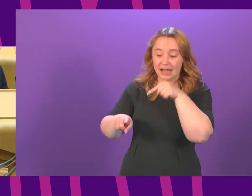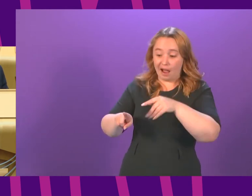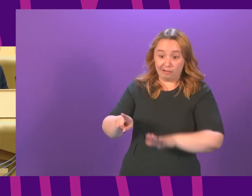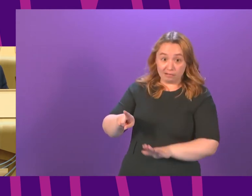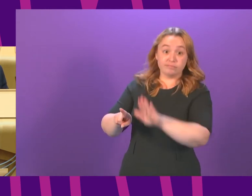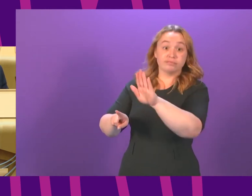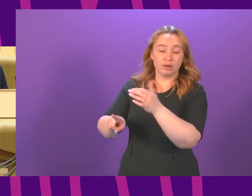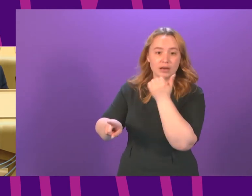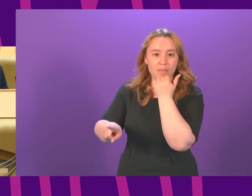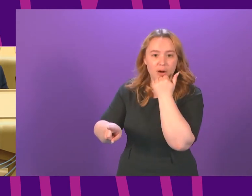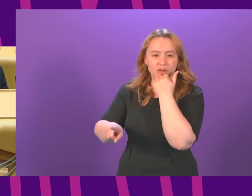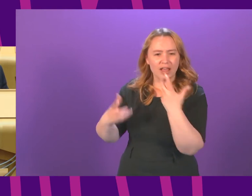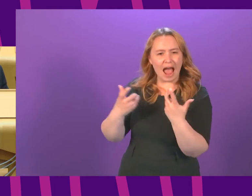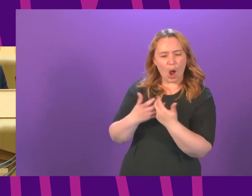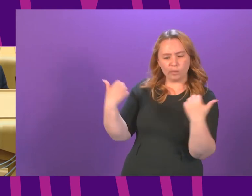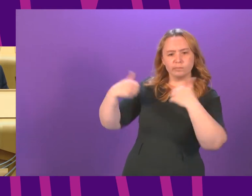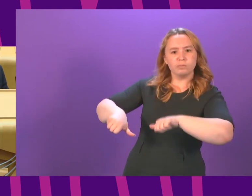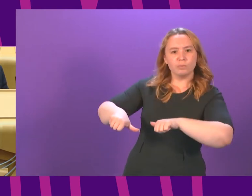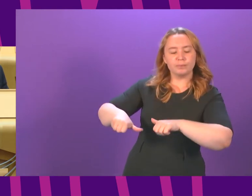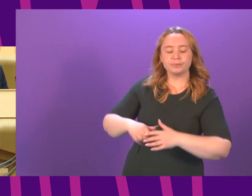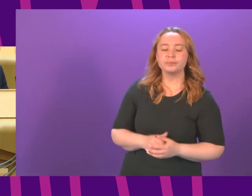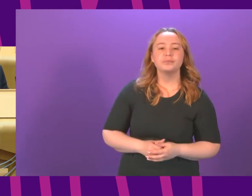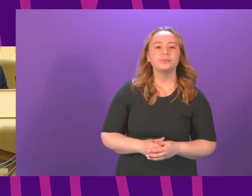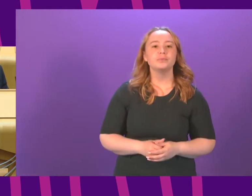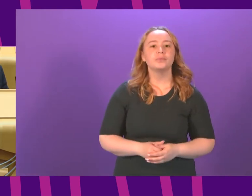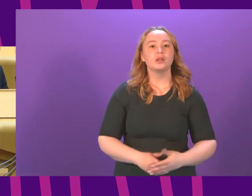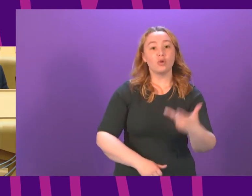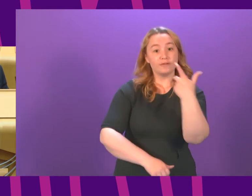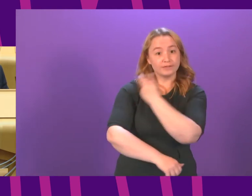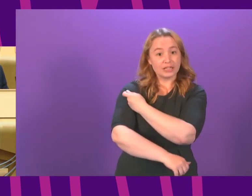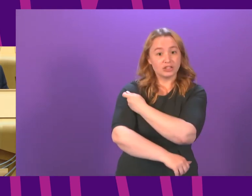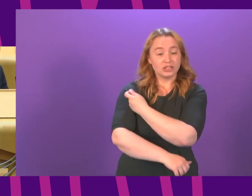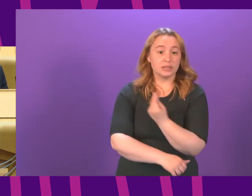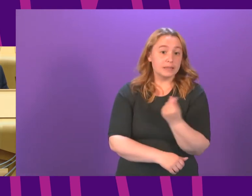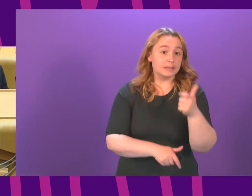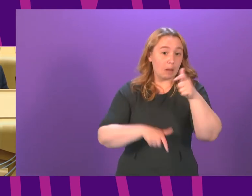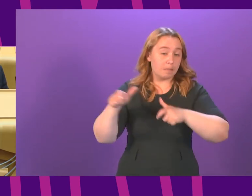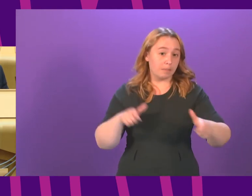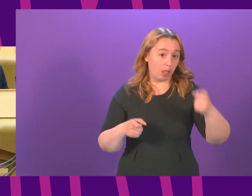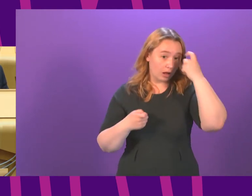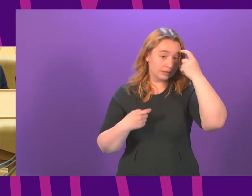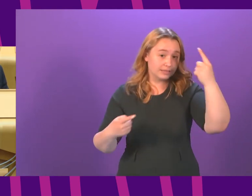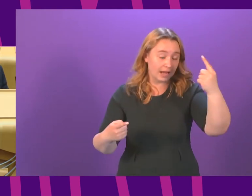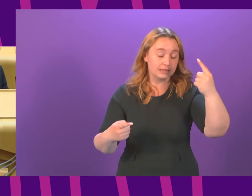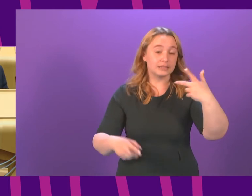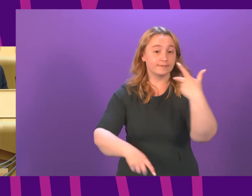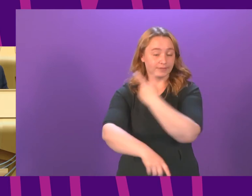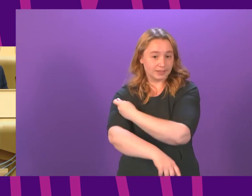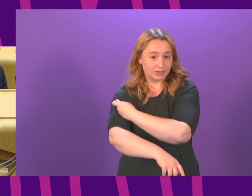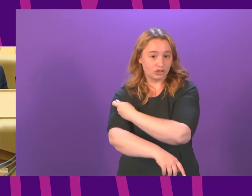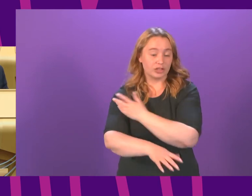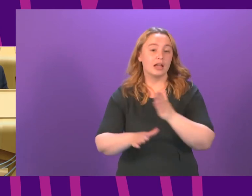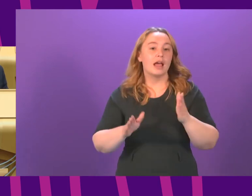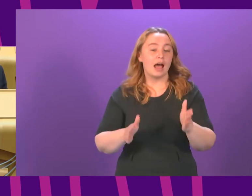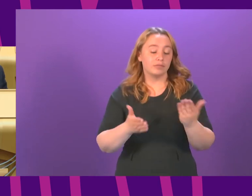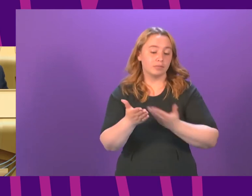of travel in terms of vaccination there is a couple of things that I know people do understand in vaccination we need to firstly make sure